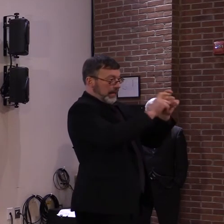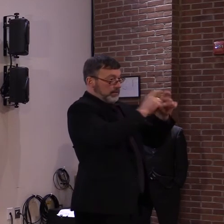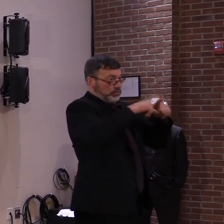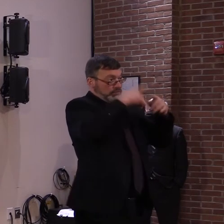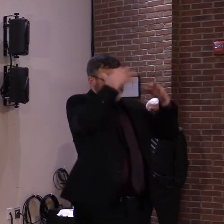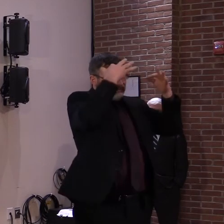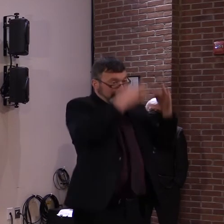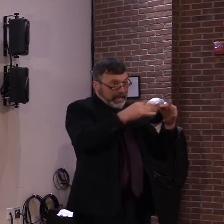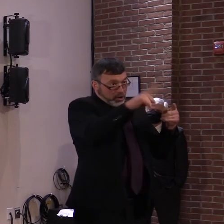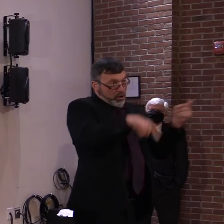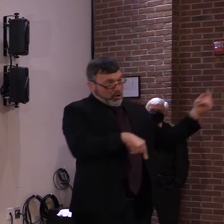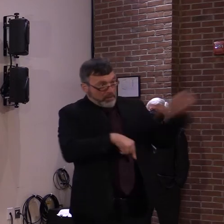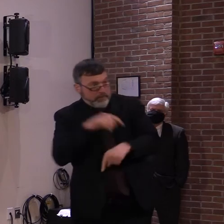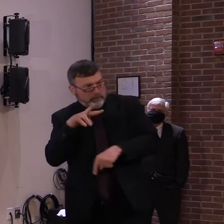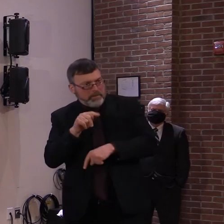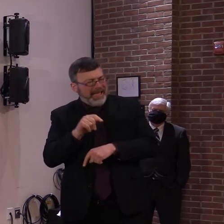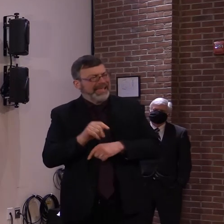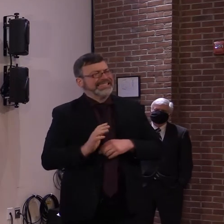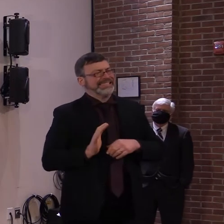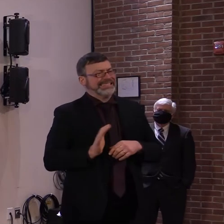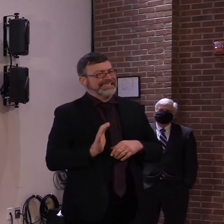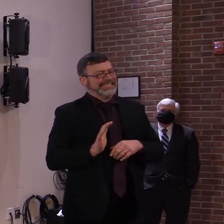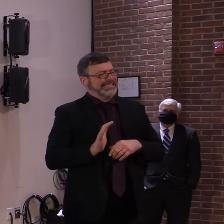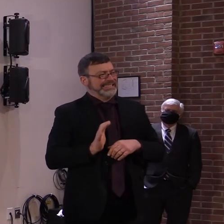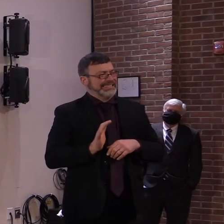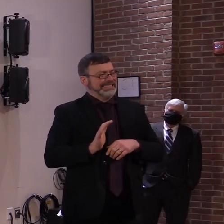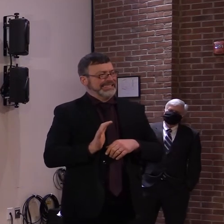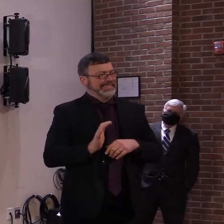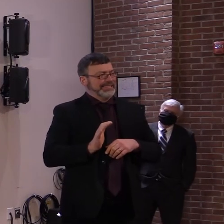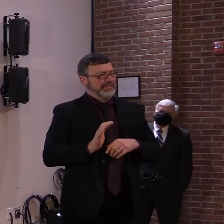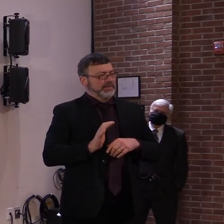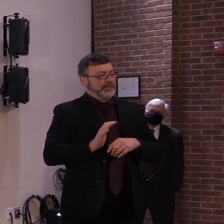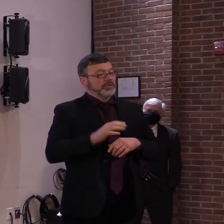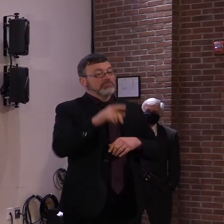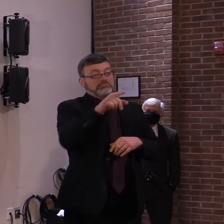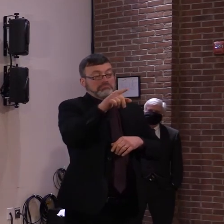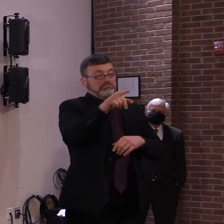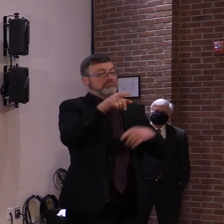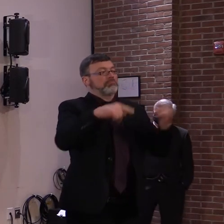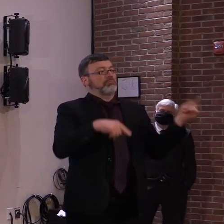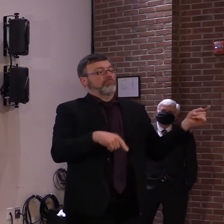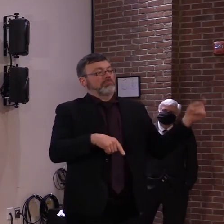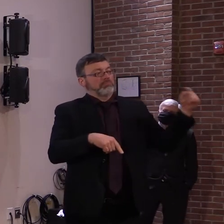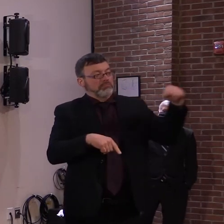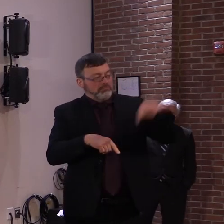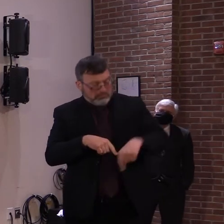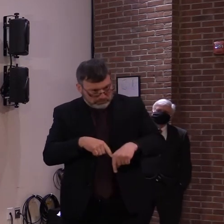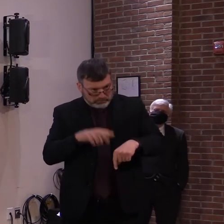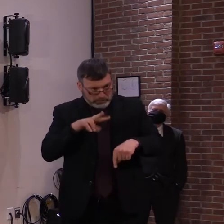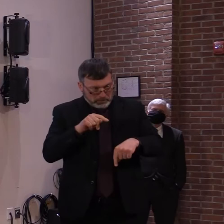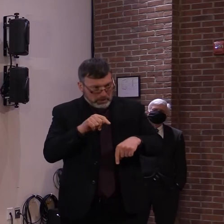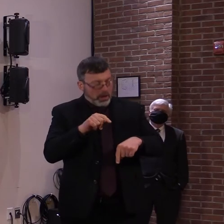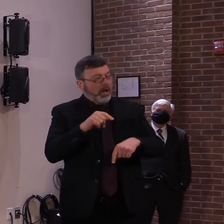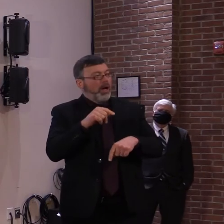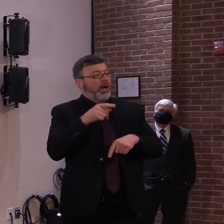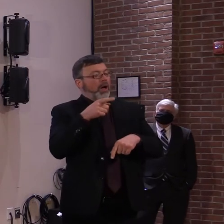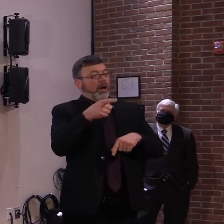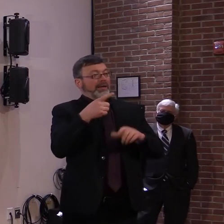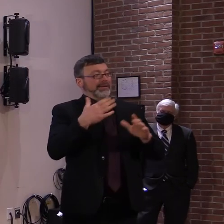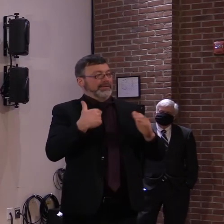in who has no symptoms but might be infectious. And the antigen test